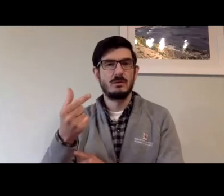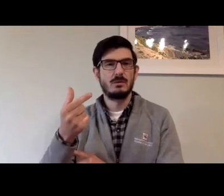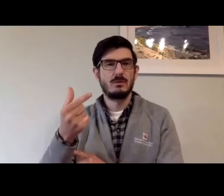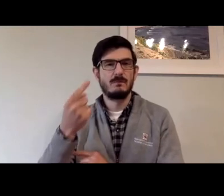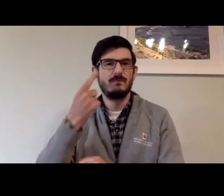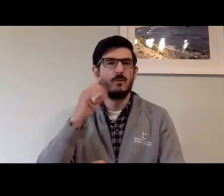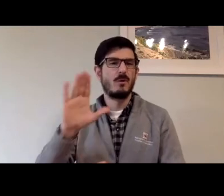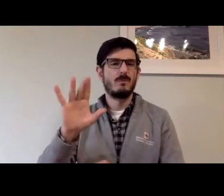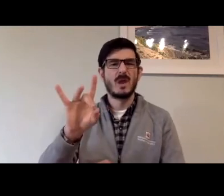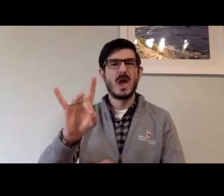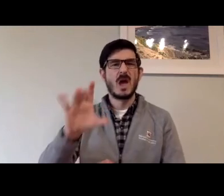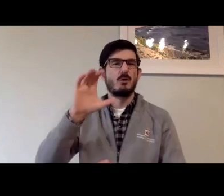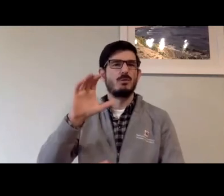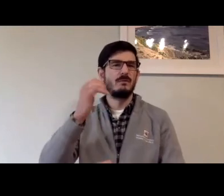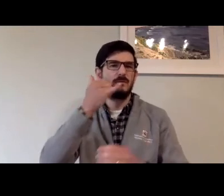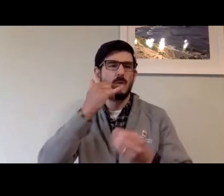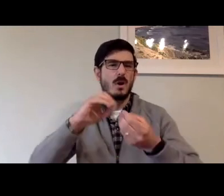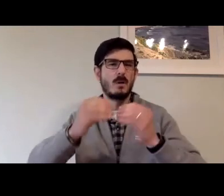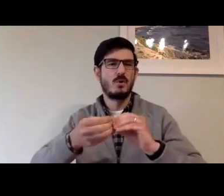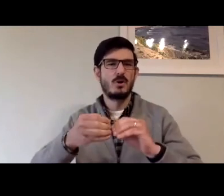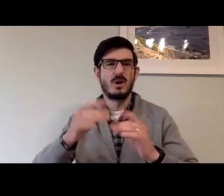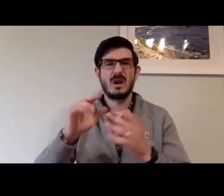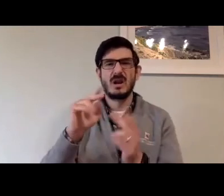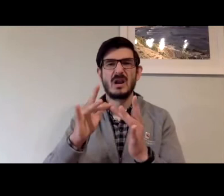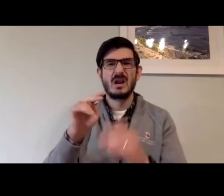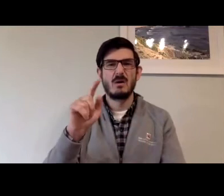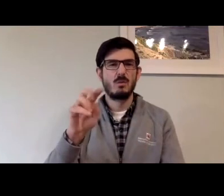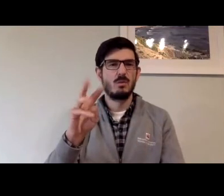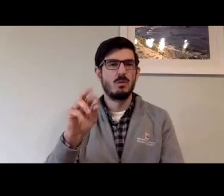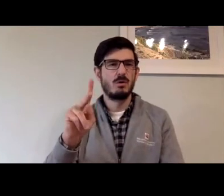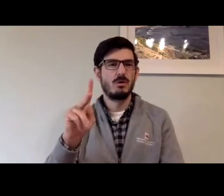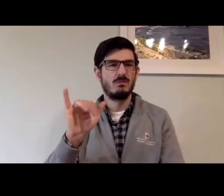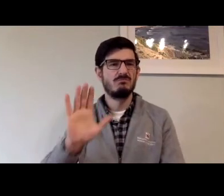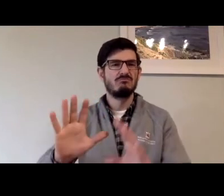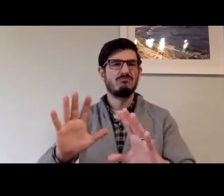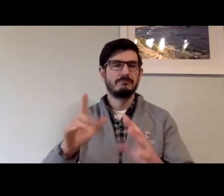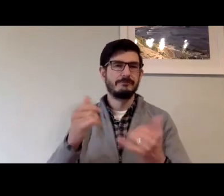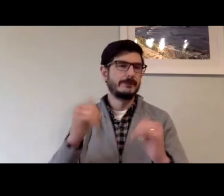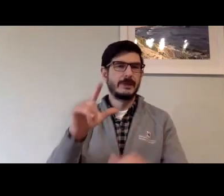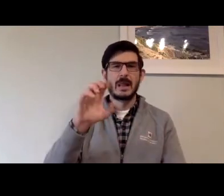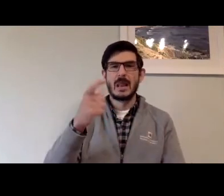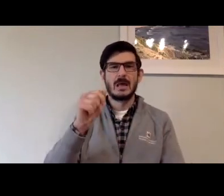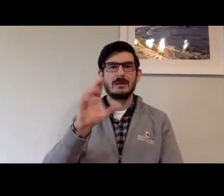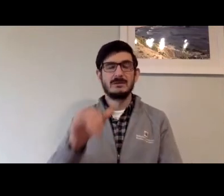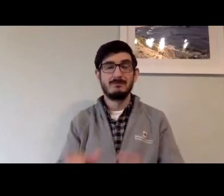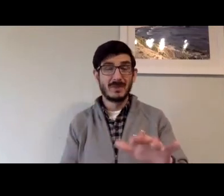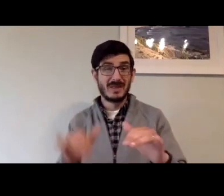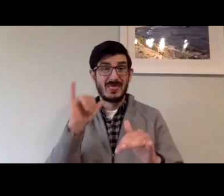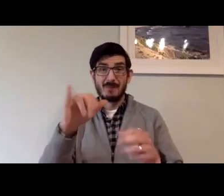not implement the RTT as it should be. So they will continue to use an 800 number network